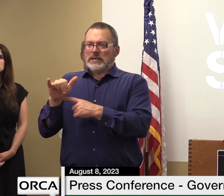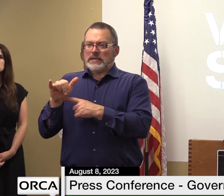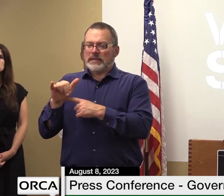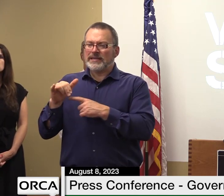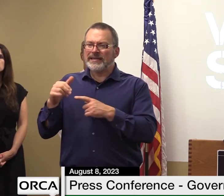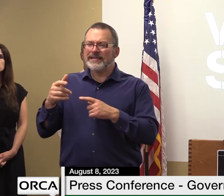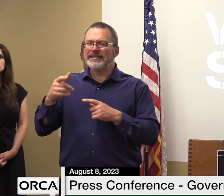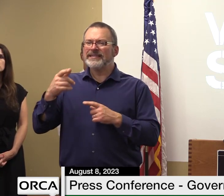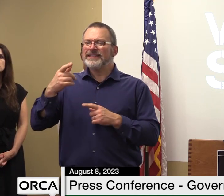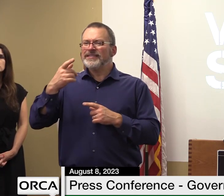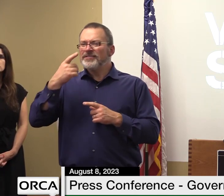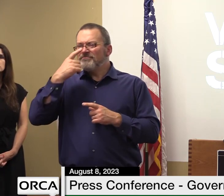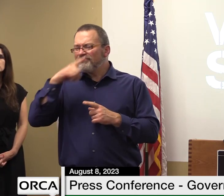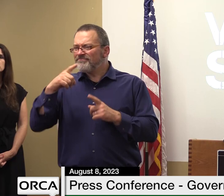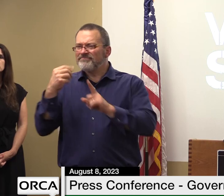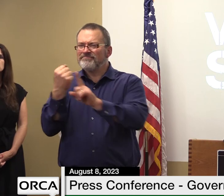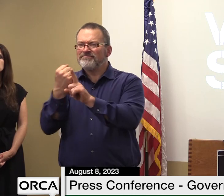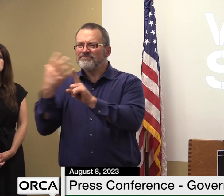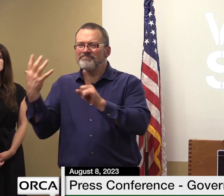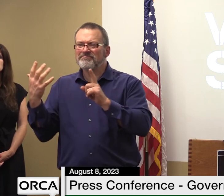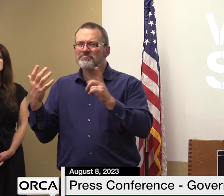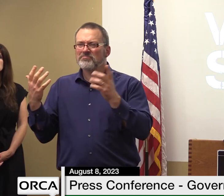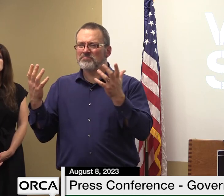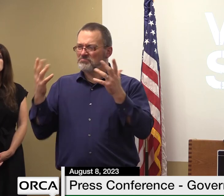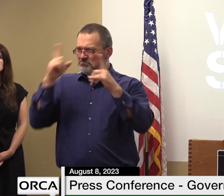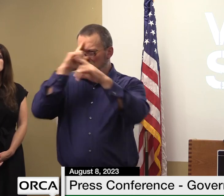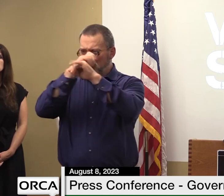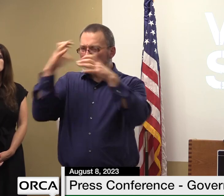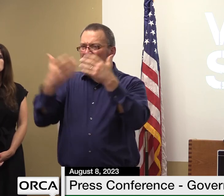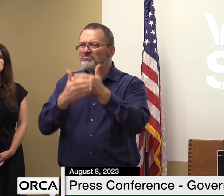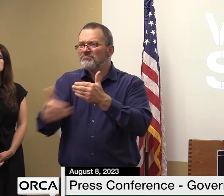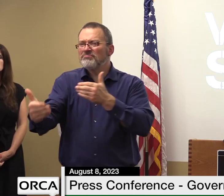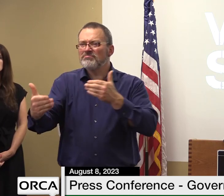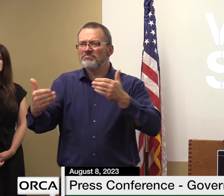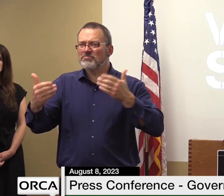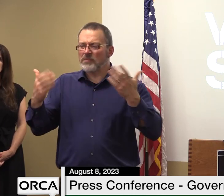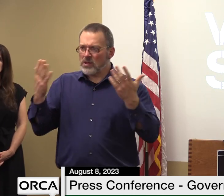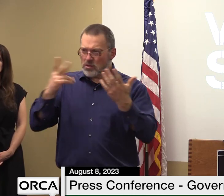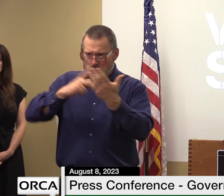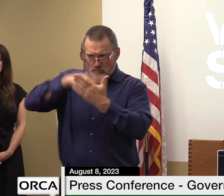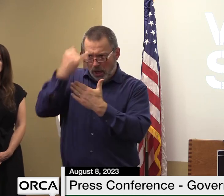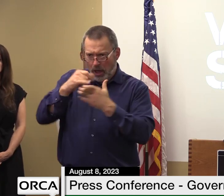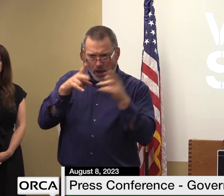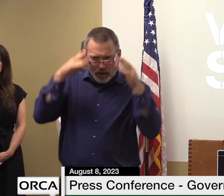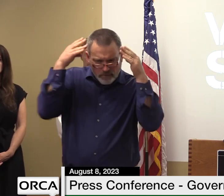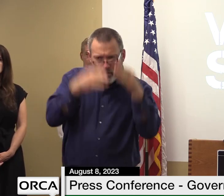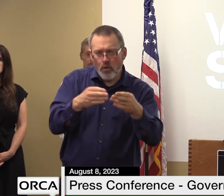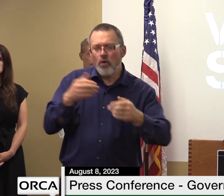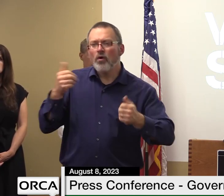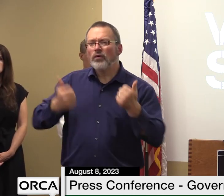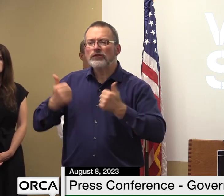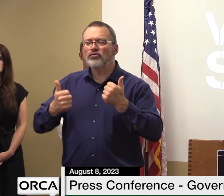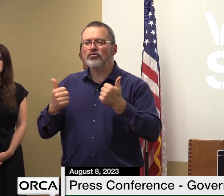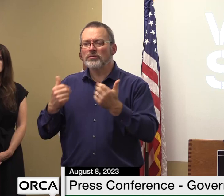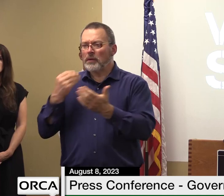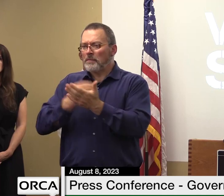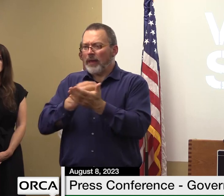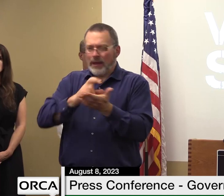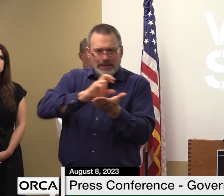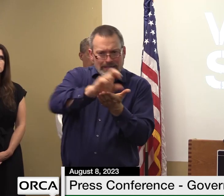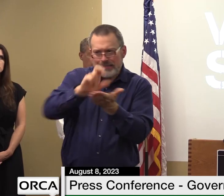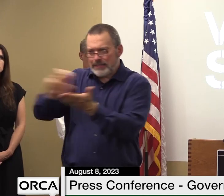about sort of what that will look like you know what what projects will receive arpa and and sort of how the money is going to move around